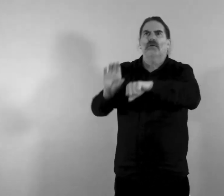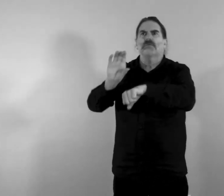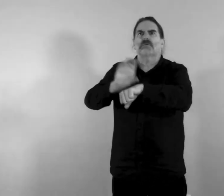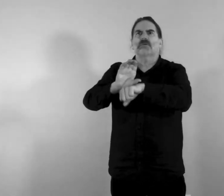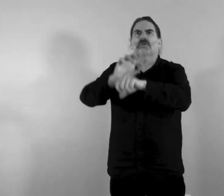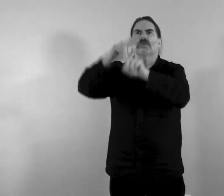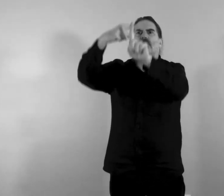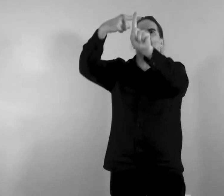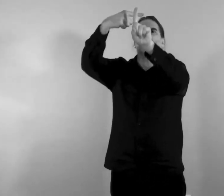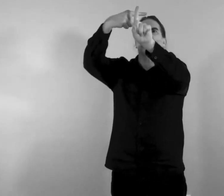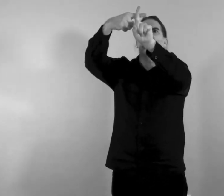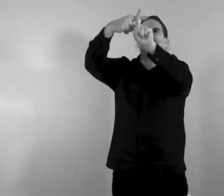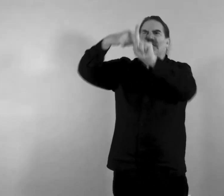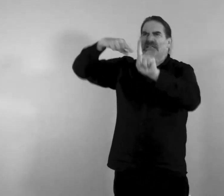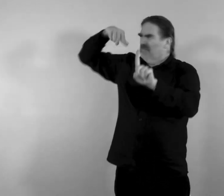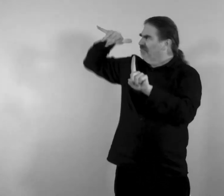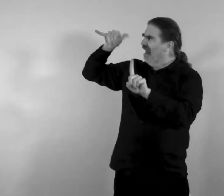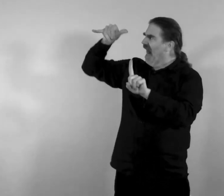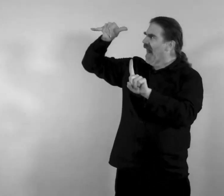and the lights on the church steeple